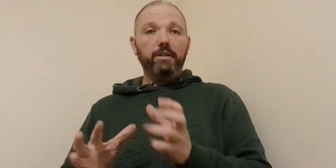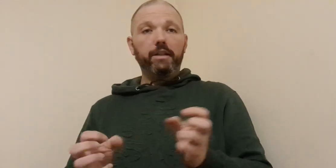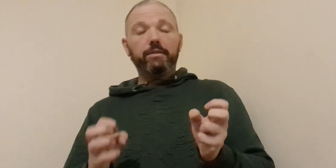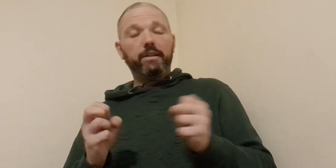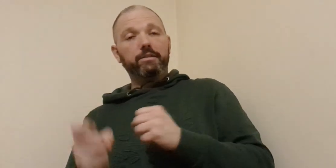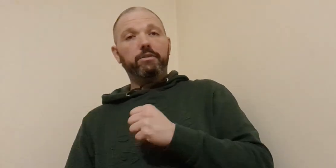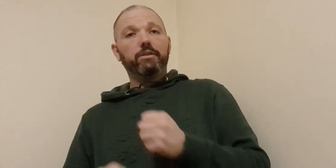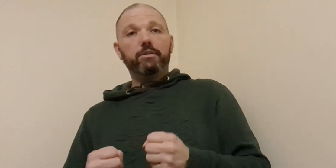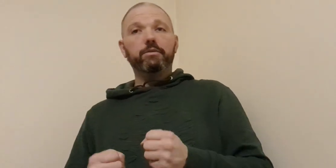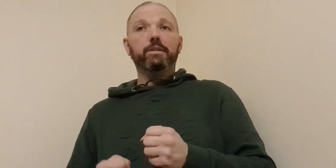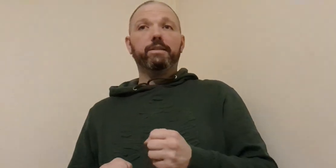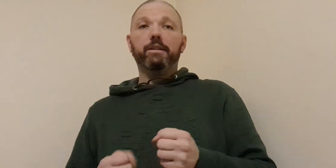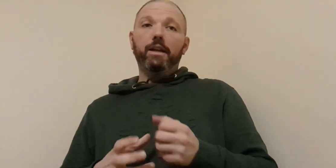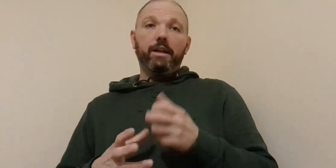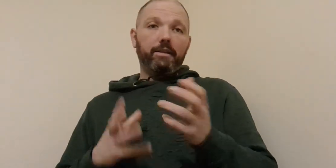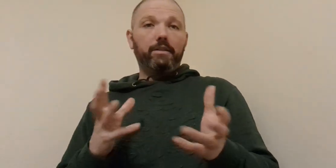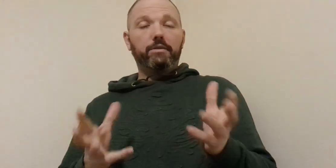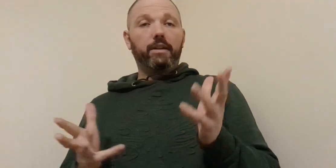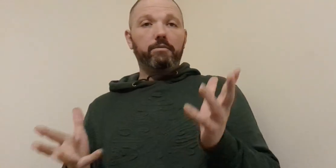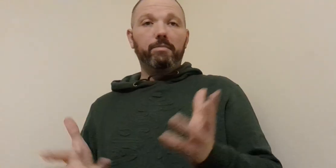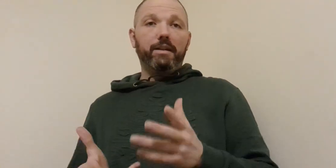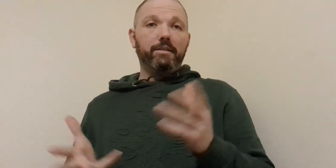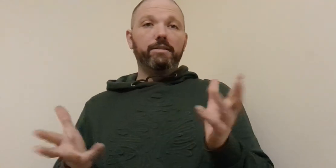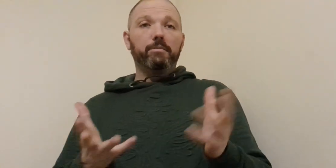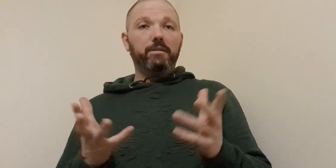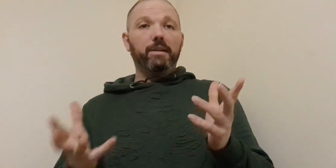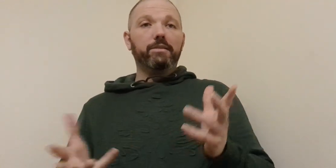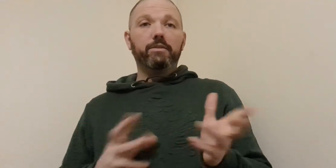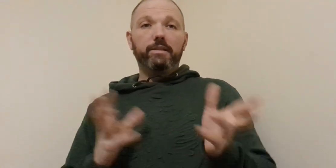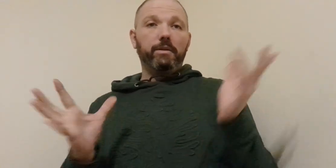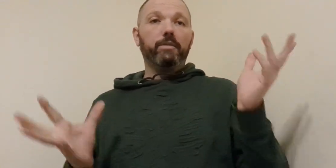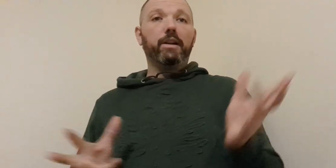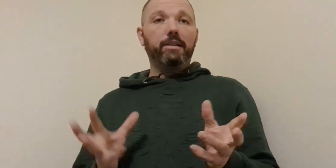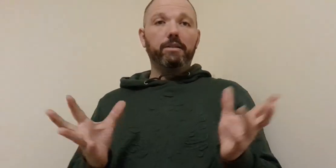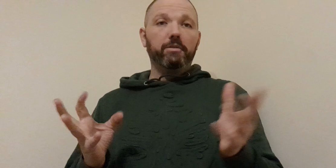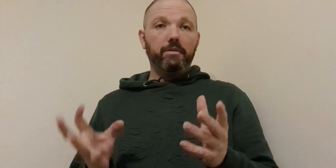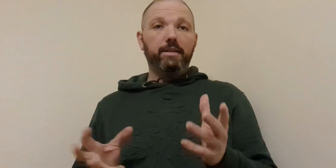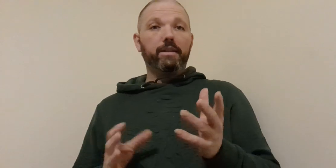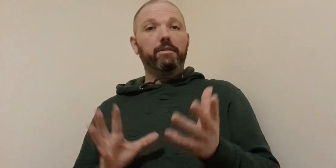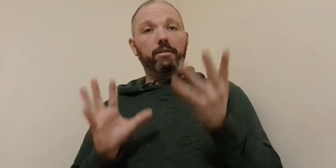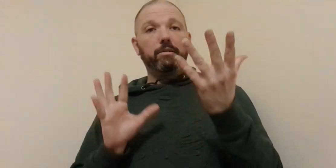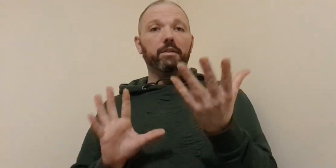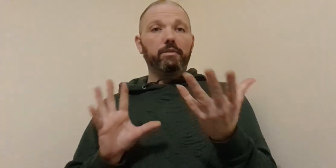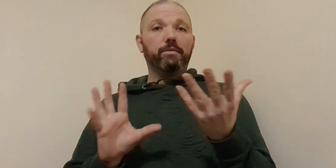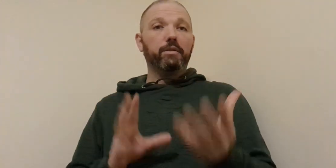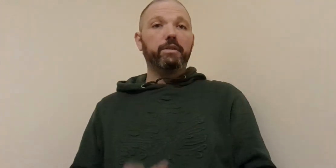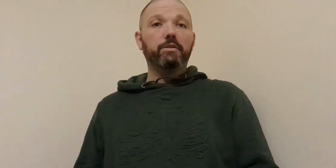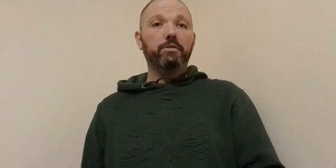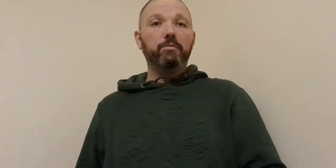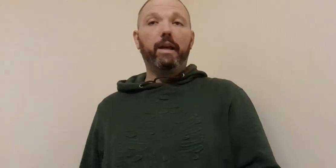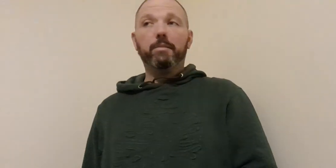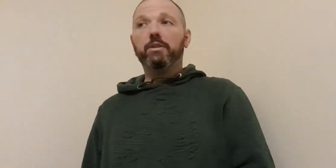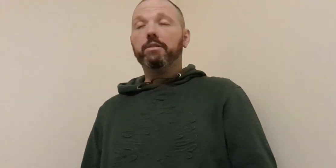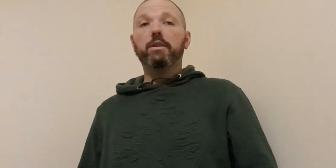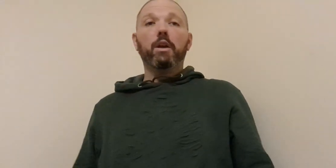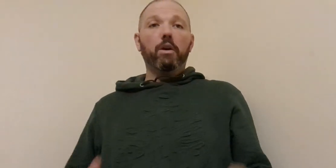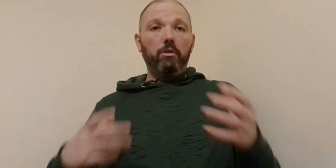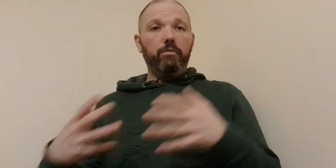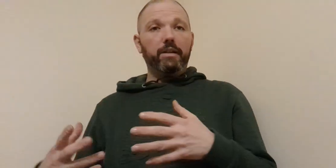other kind of things that you can do let's say that's just kind of responding to some of the messages like i've got like oh etc around like the first like the two pound changes hopefully